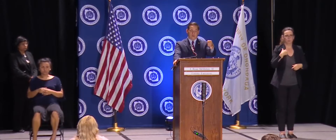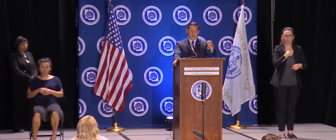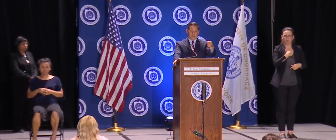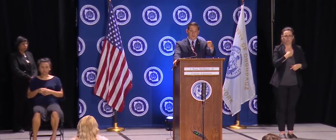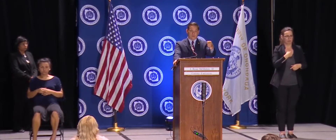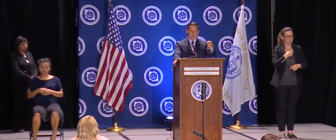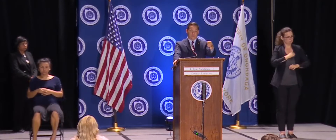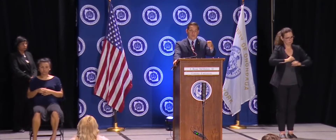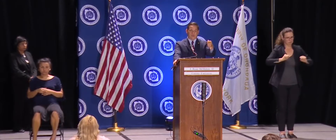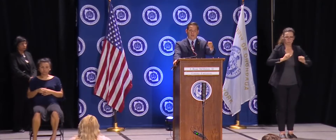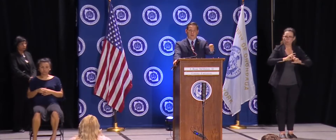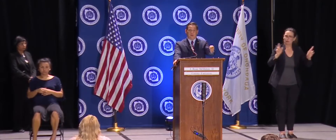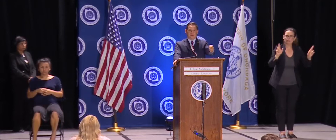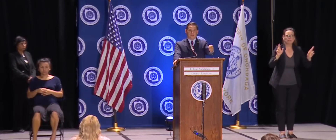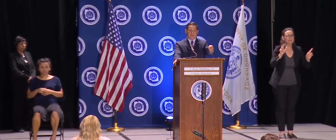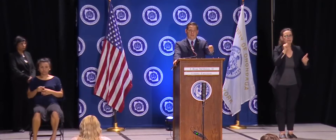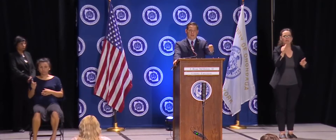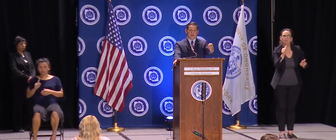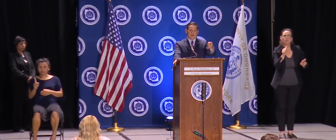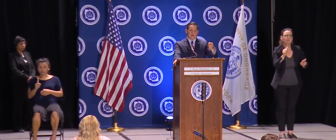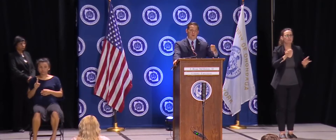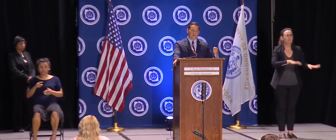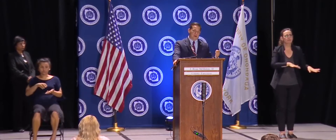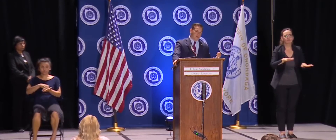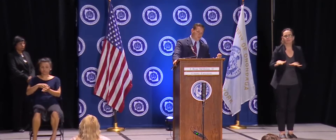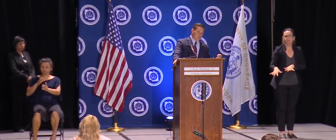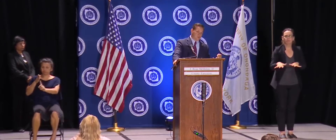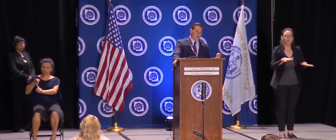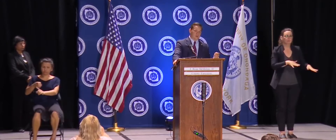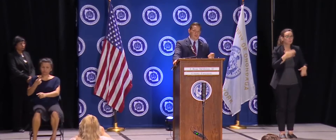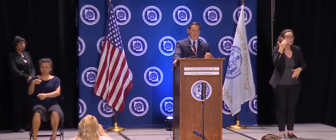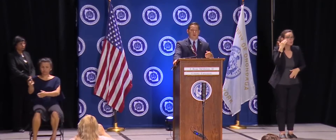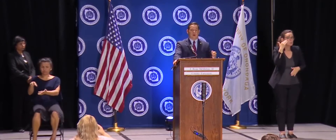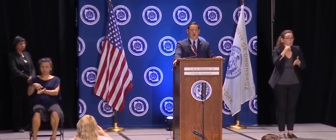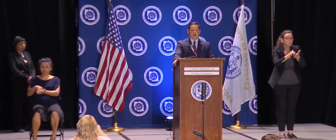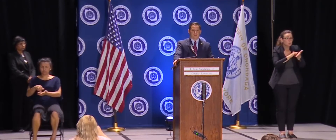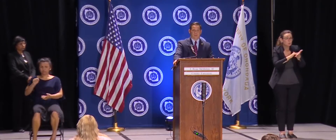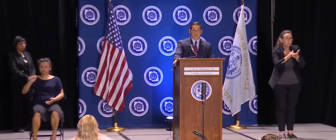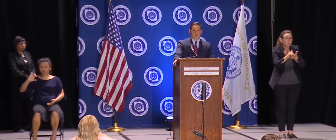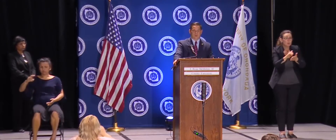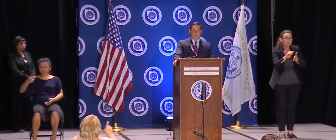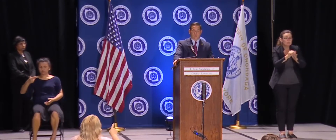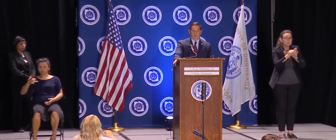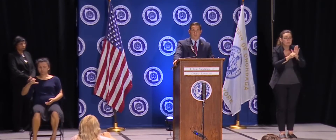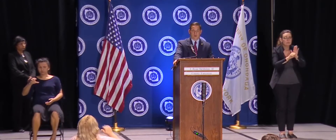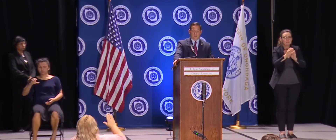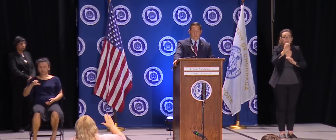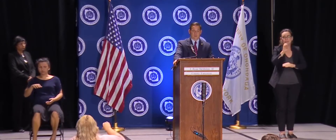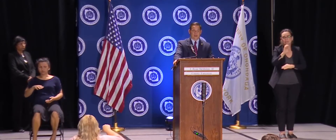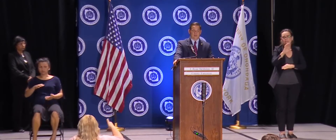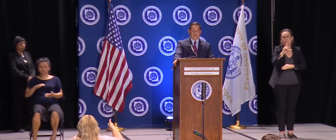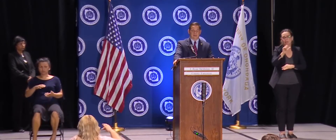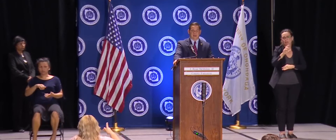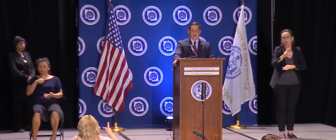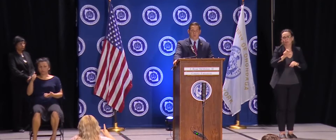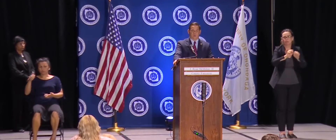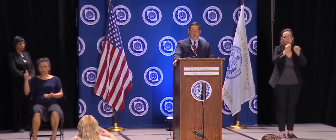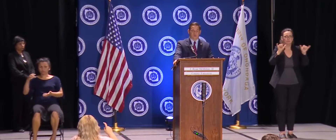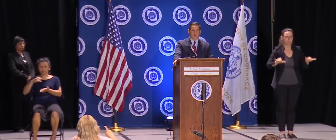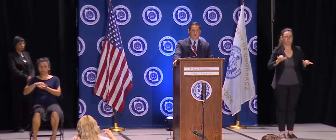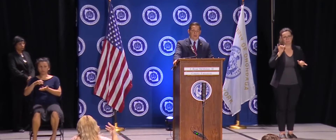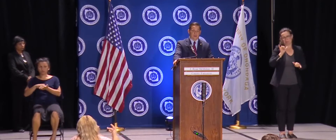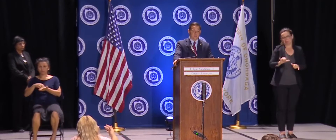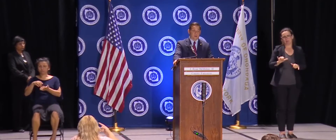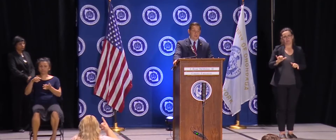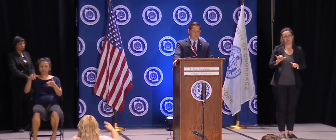the eclair system at the state, take a day, come back through to us. And so that's kind of, we